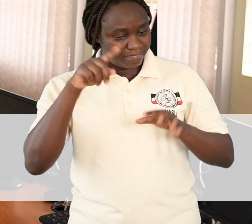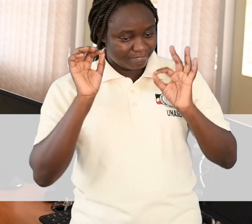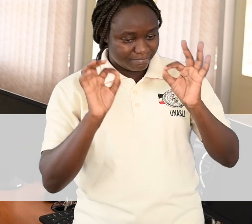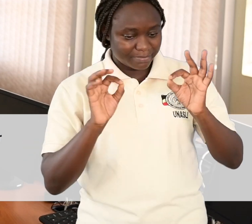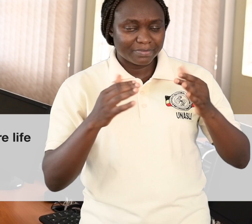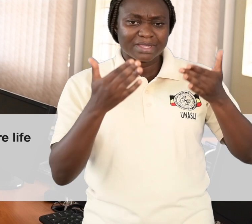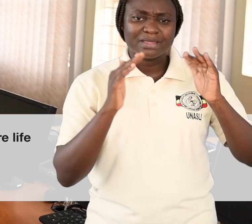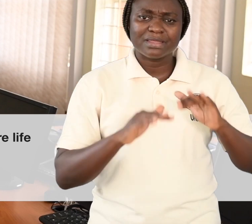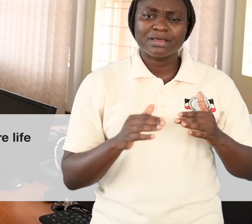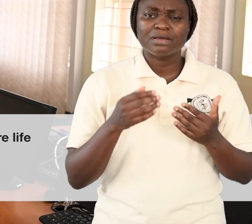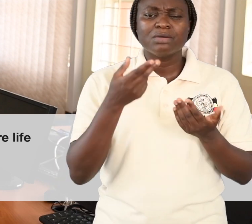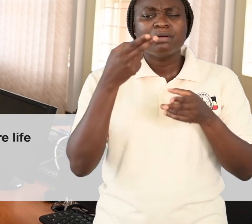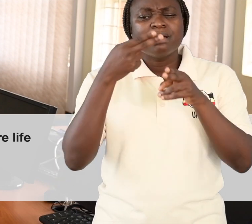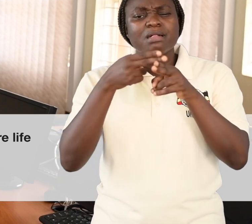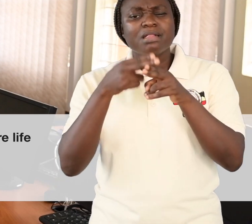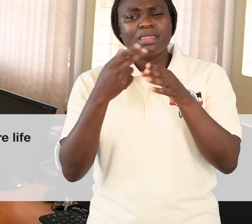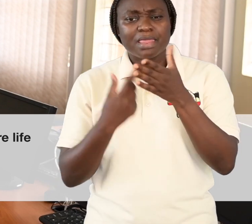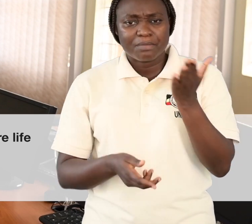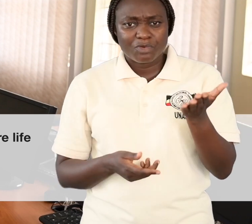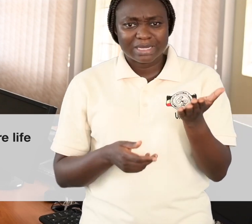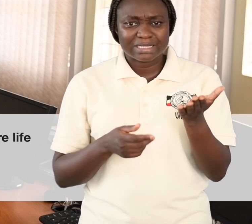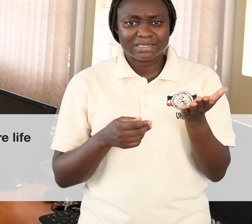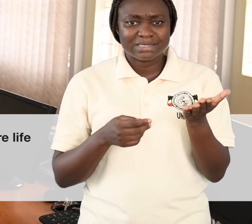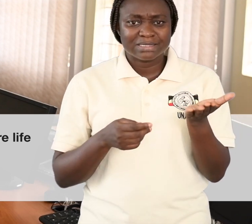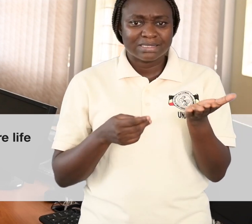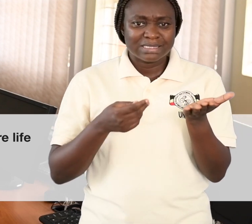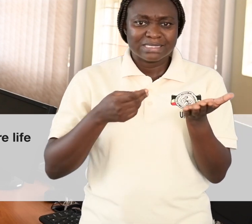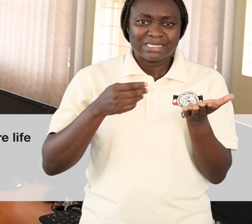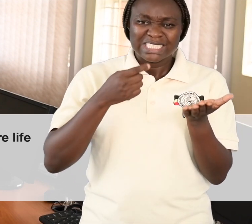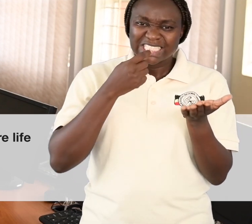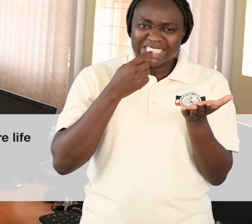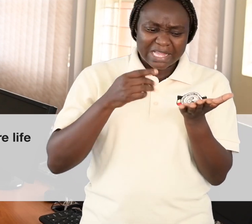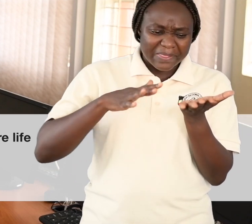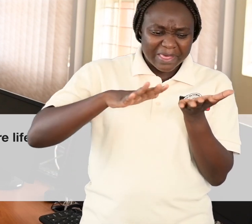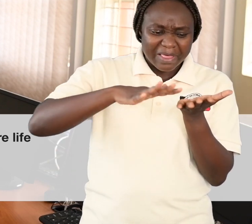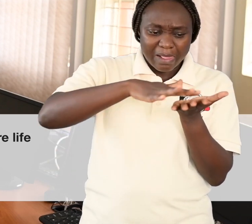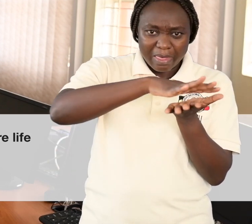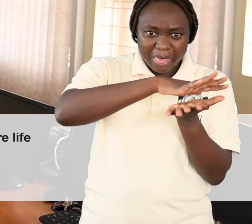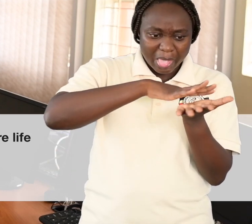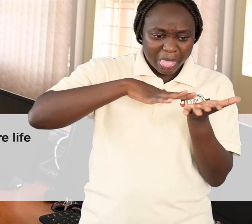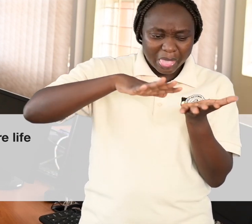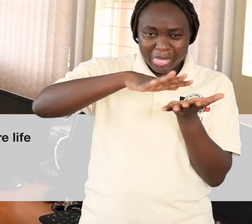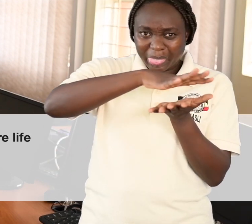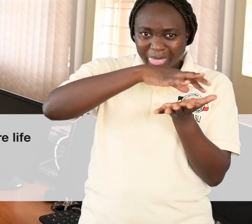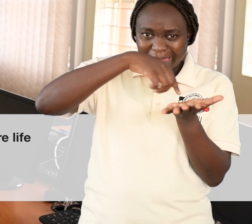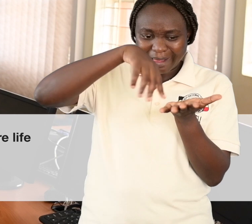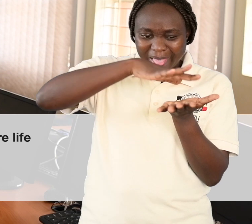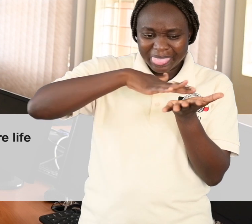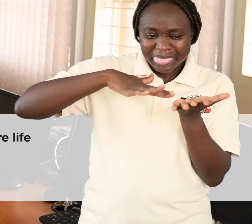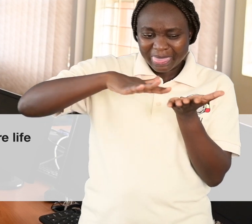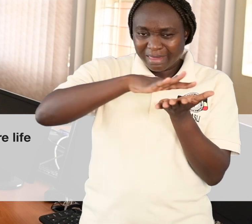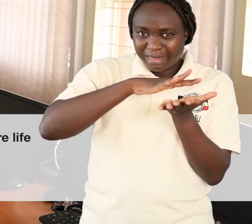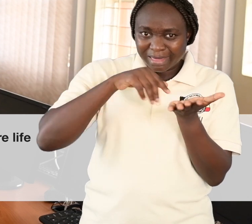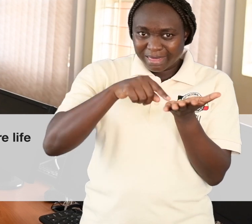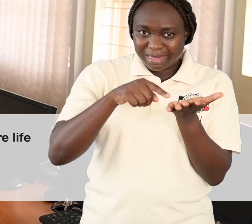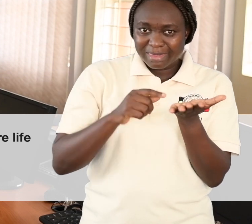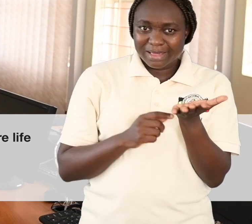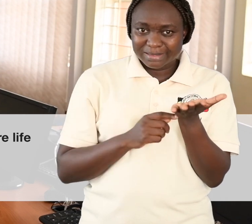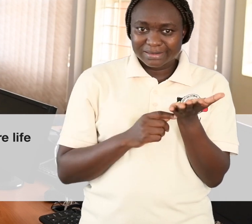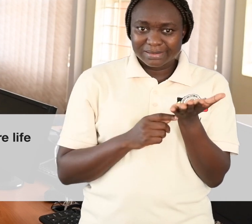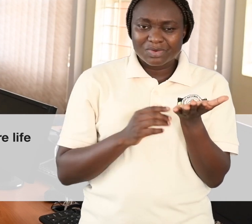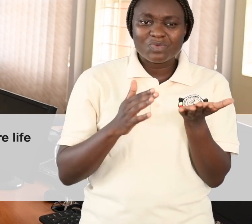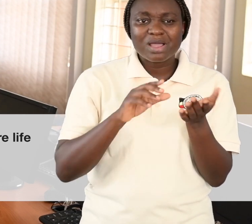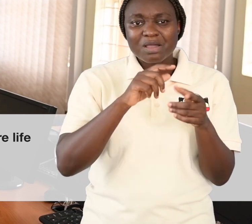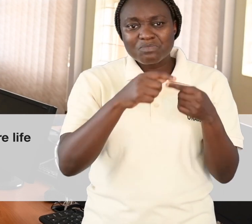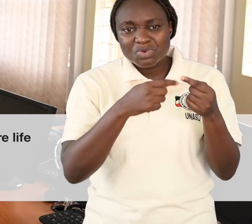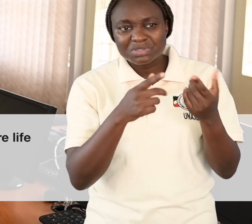What do you call the liquid within the cell where life processes take